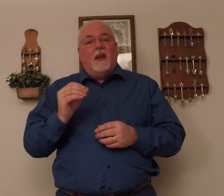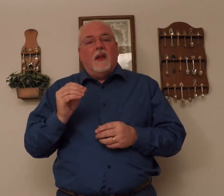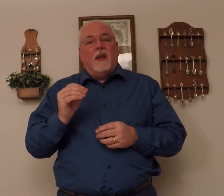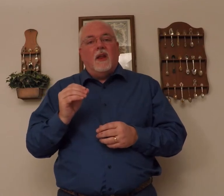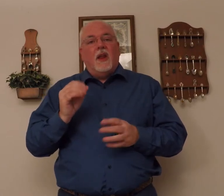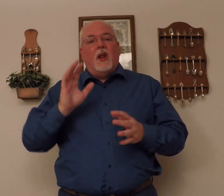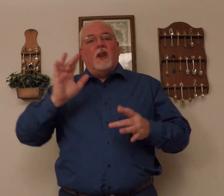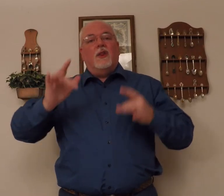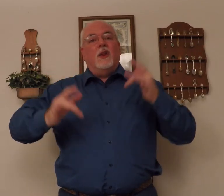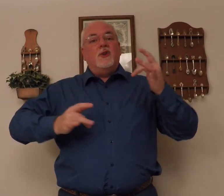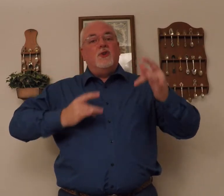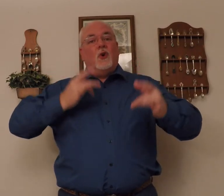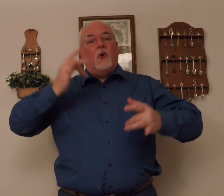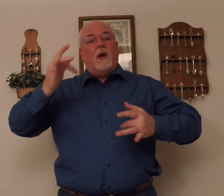And the joy,